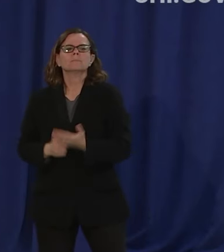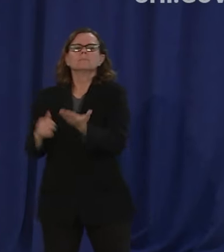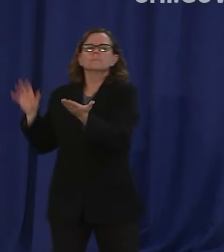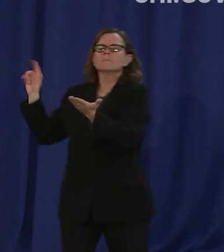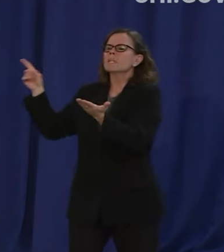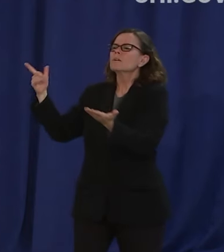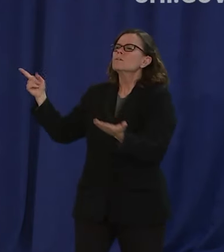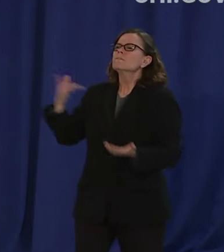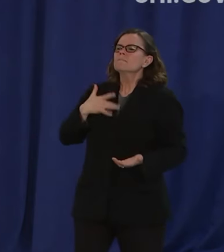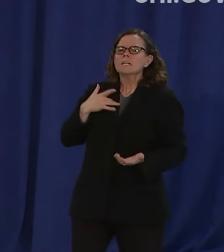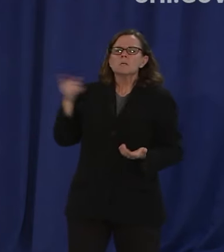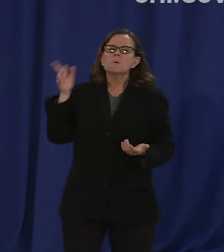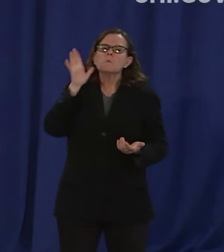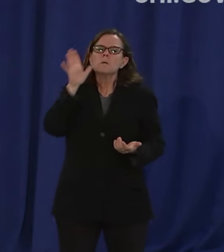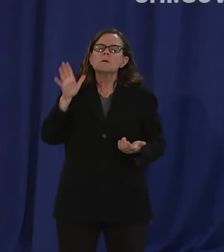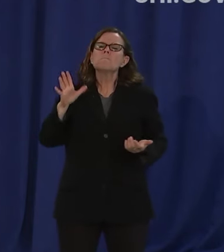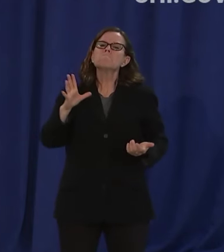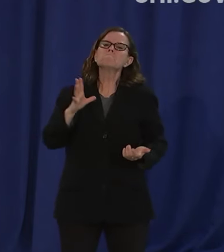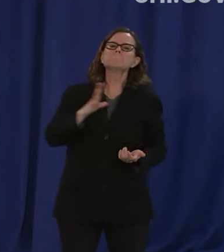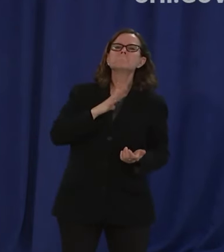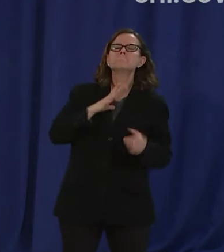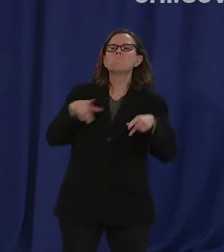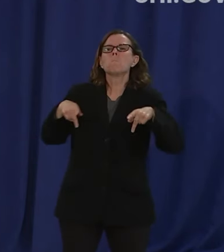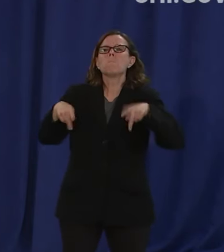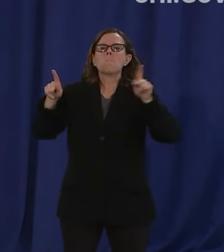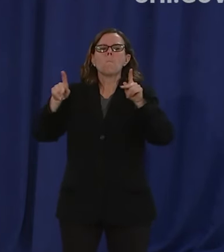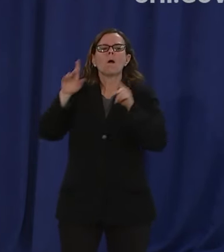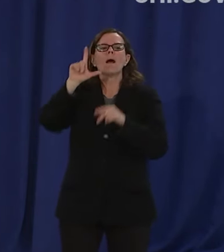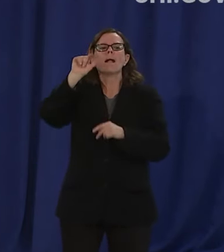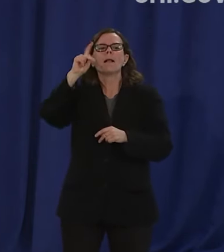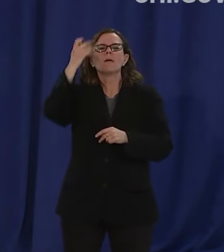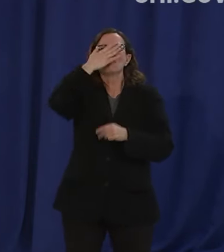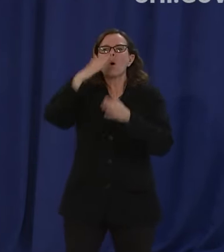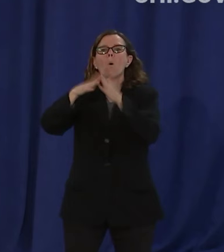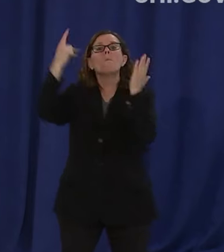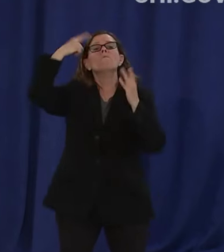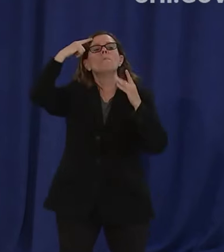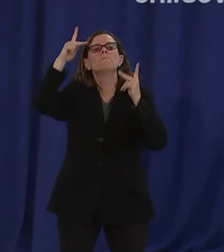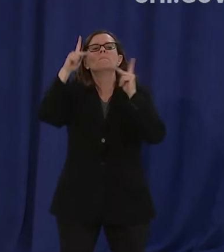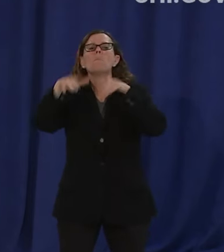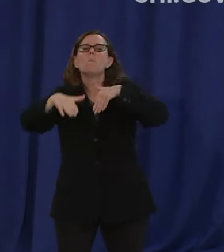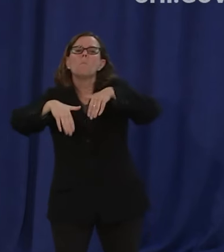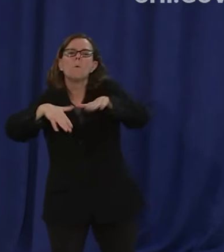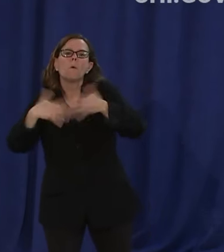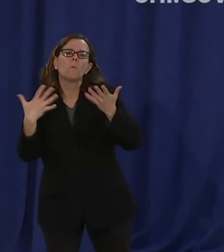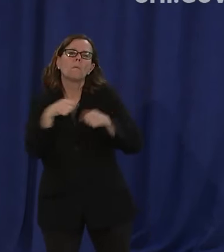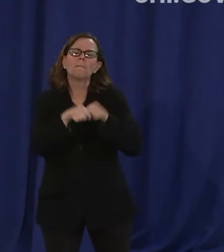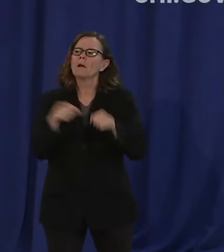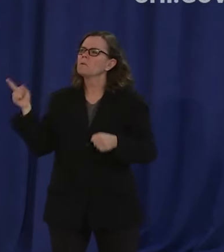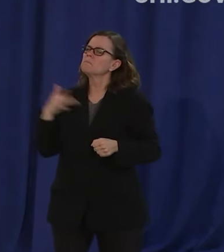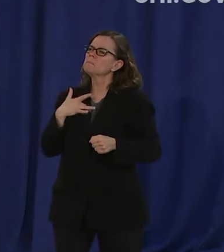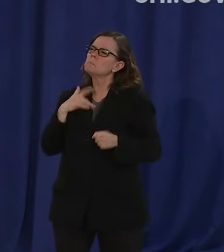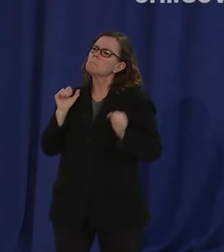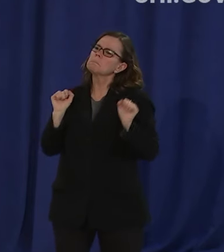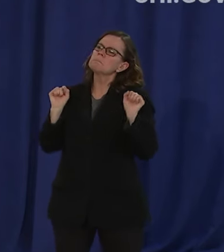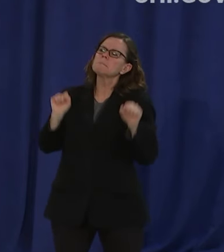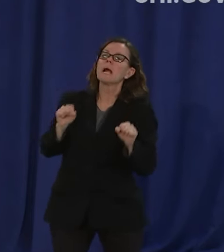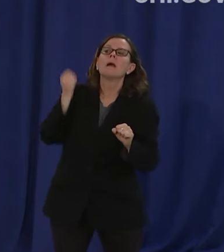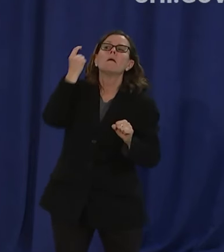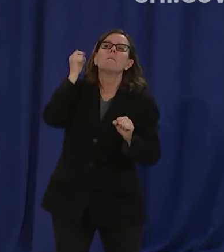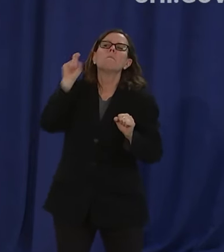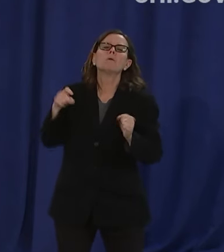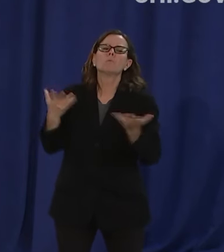walkers and runners and bikers well I think we have made the progress that we've made because of the measures that we put in place